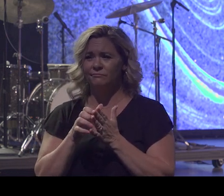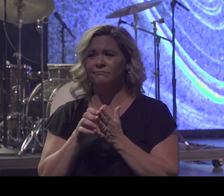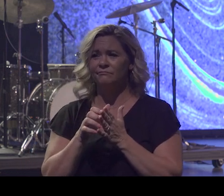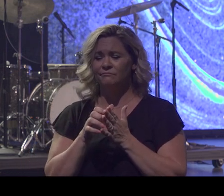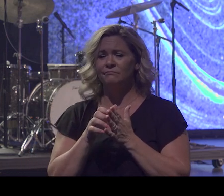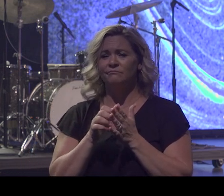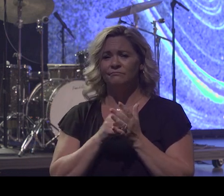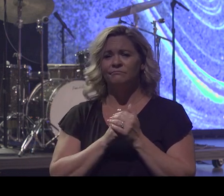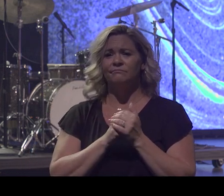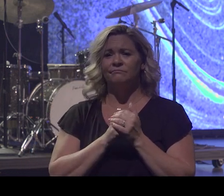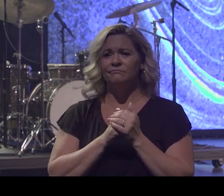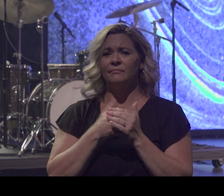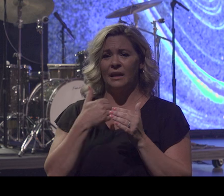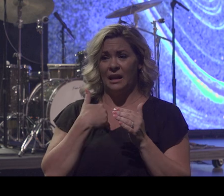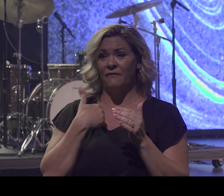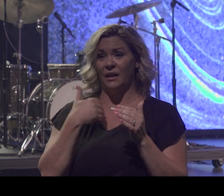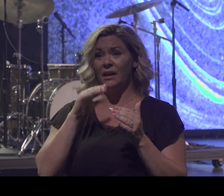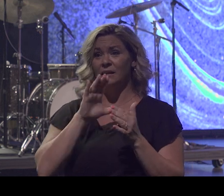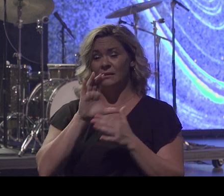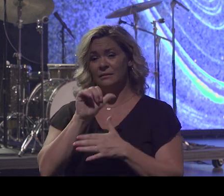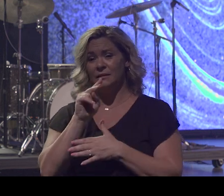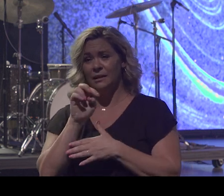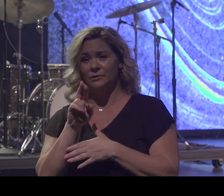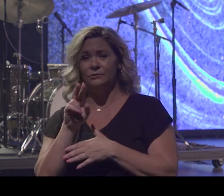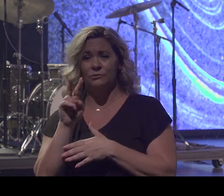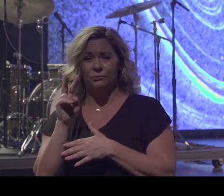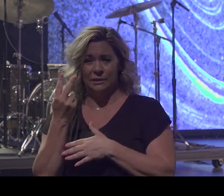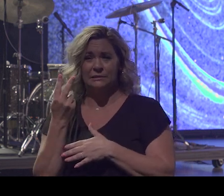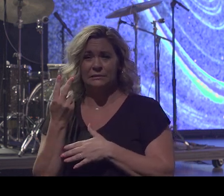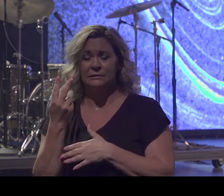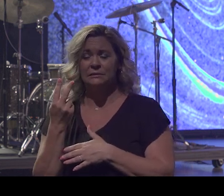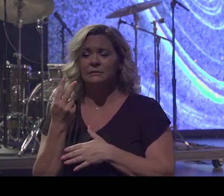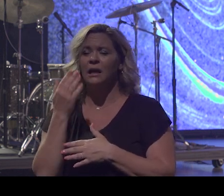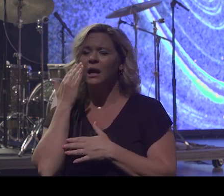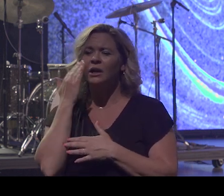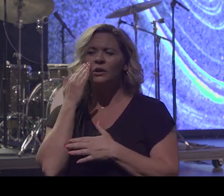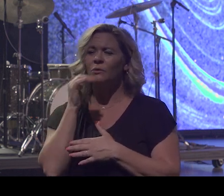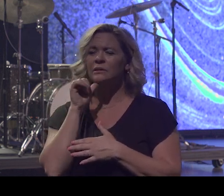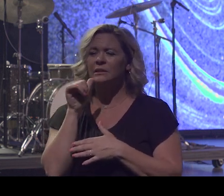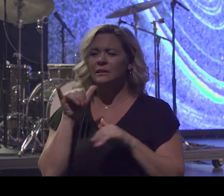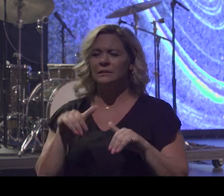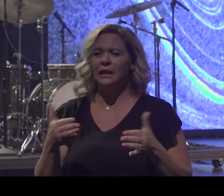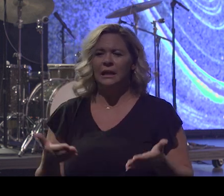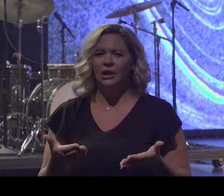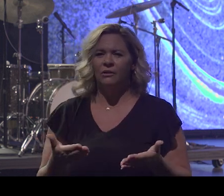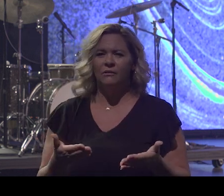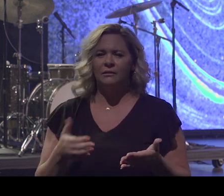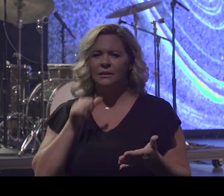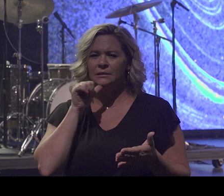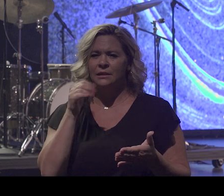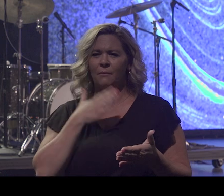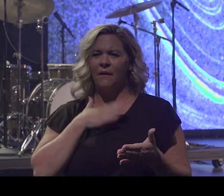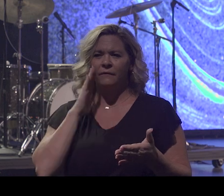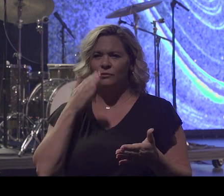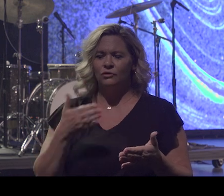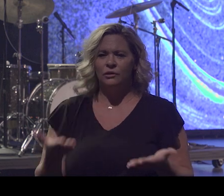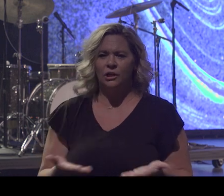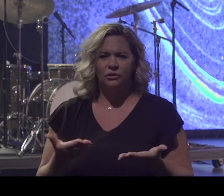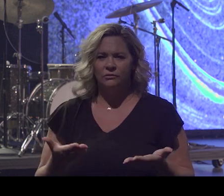And I've had cancer twice. So I know it's not staying here. So what am I preparing for? I'm preparing for the